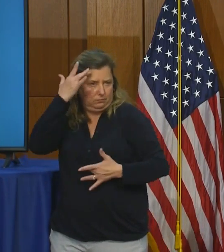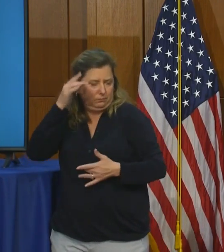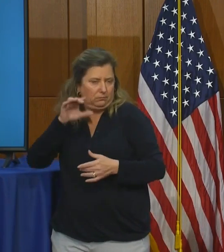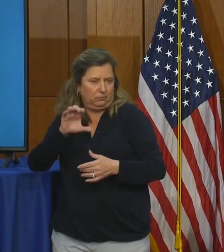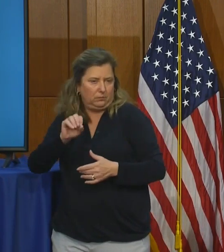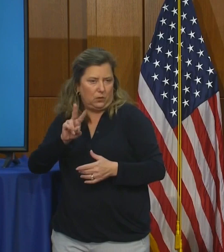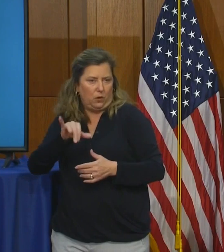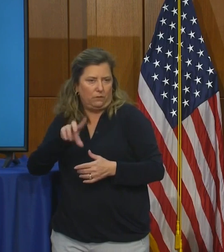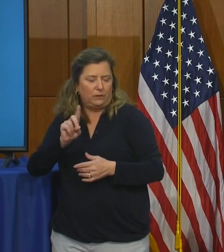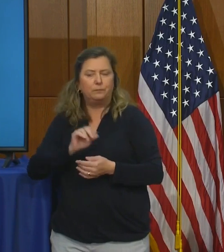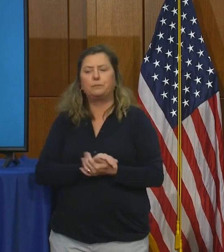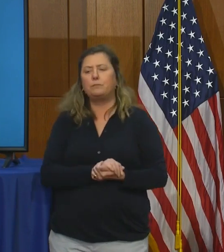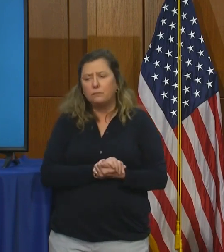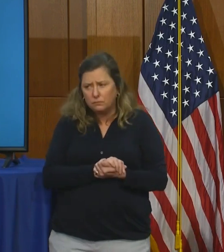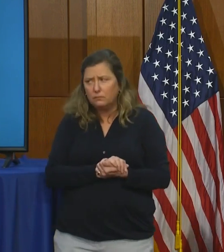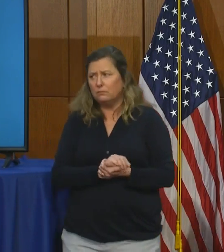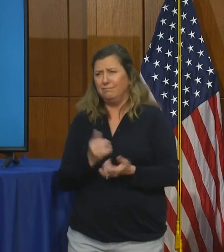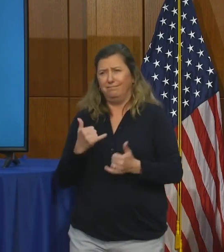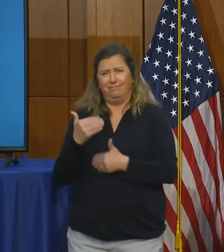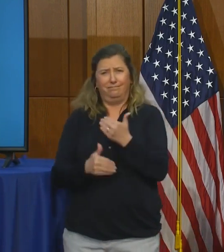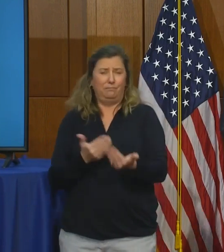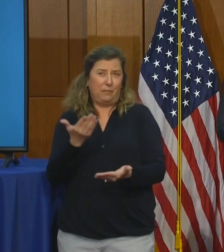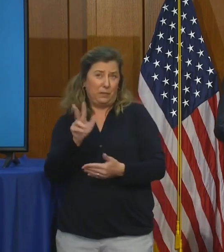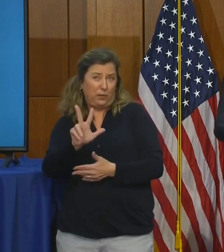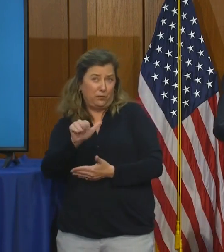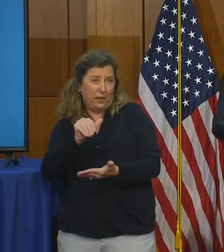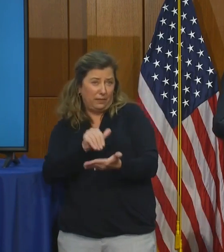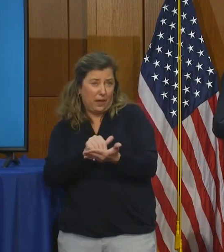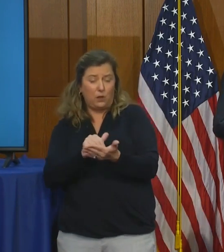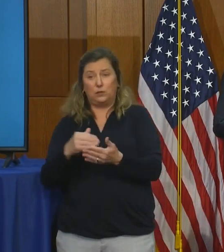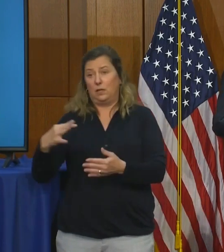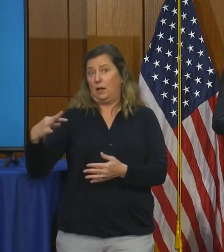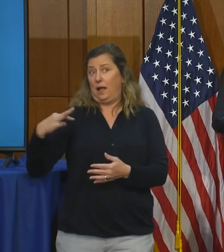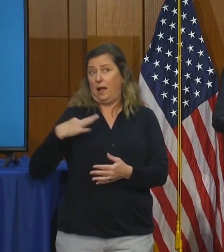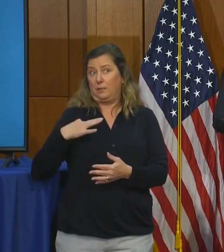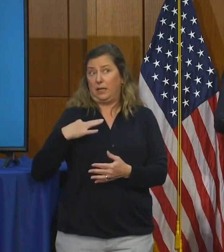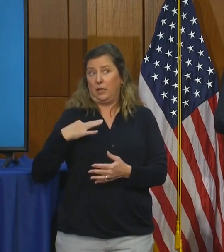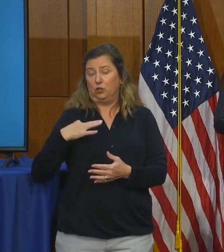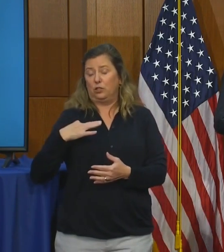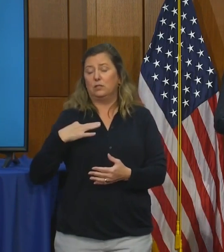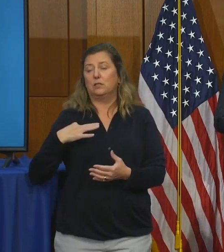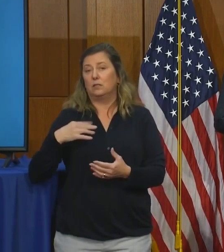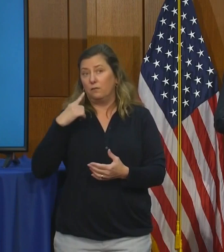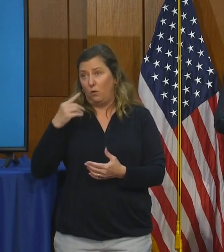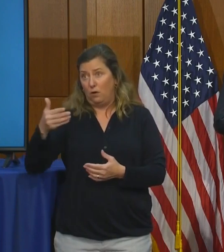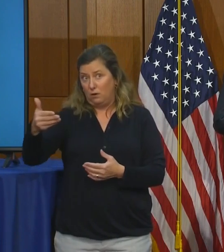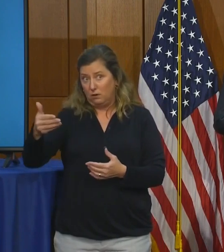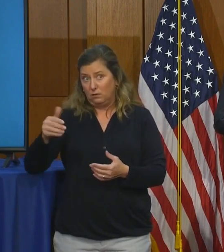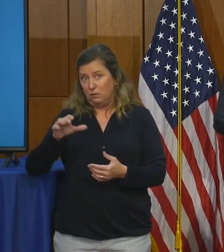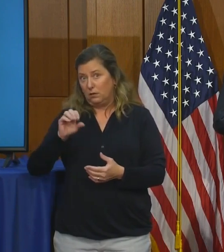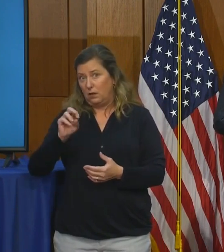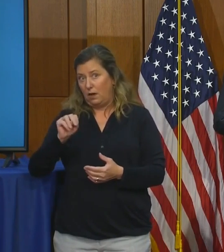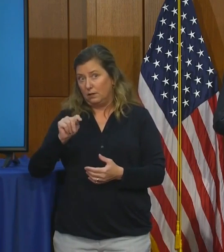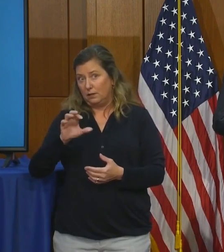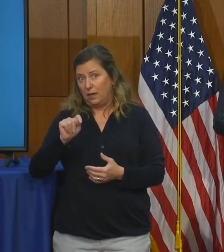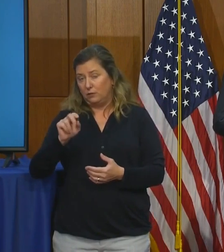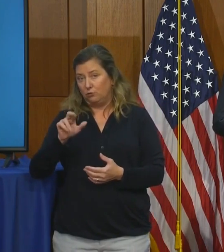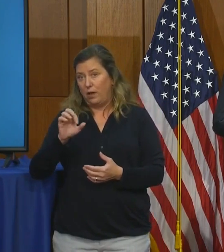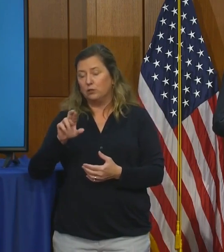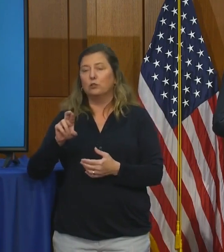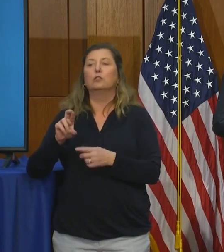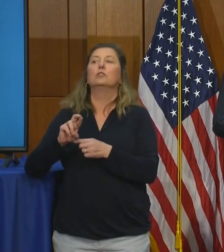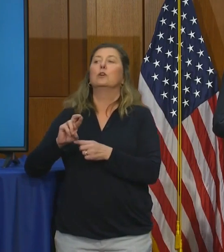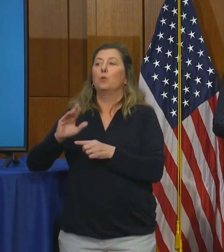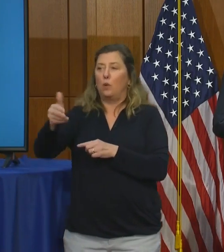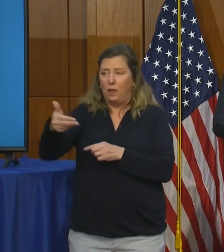governor mentioned, we are processing currently about 3,000 applications. We will be hiring supervisors in regional